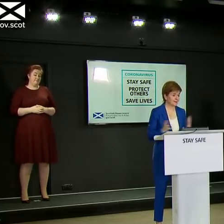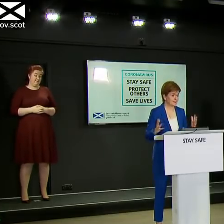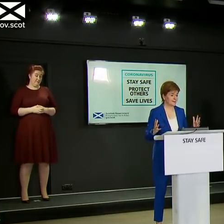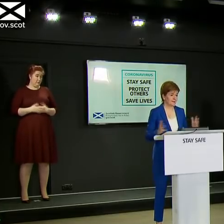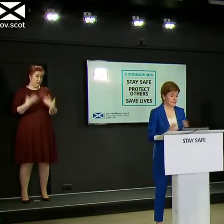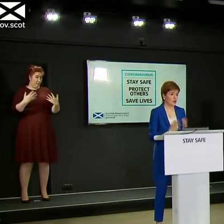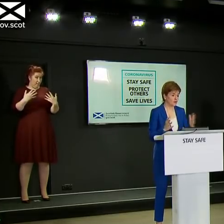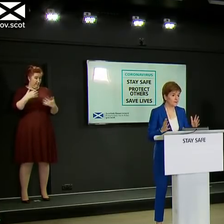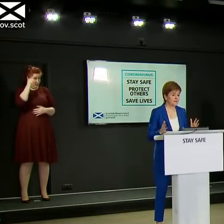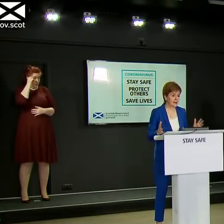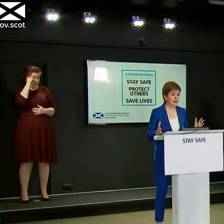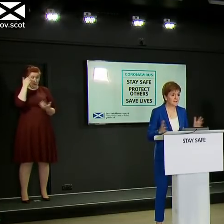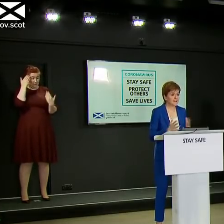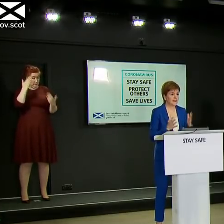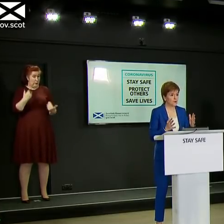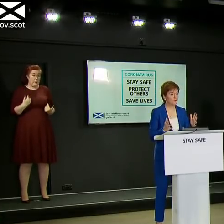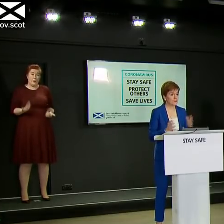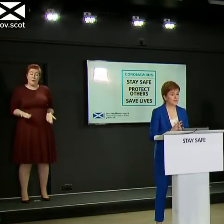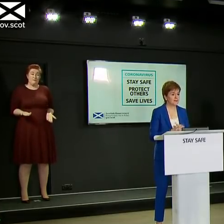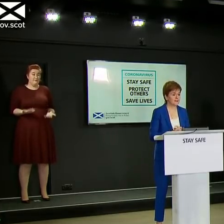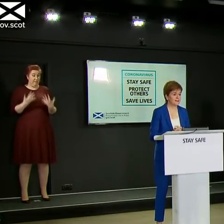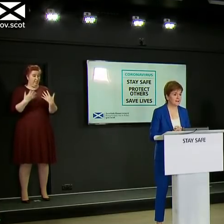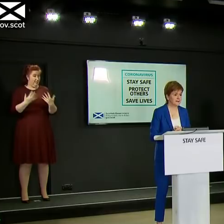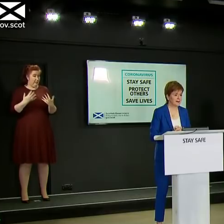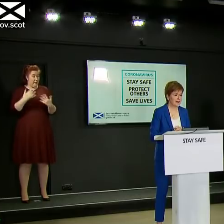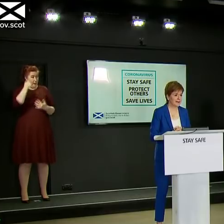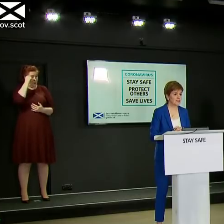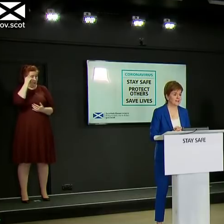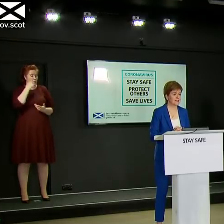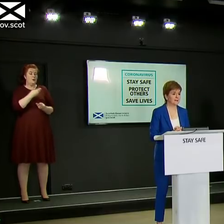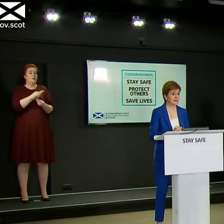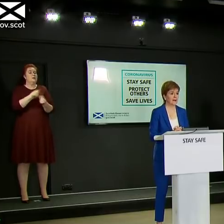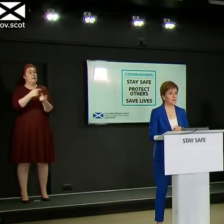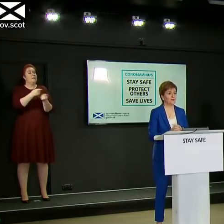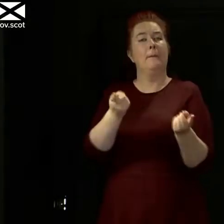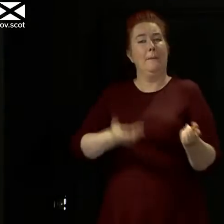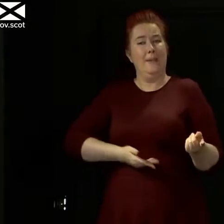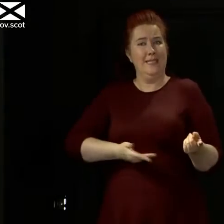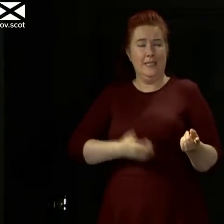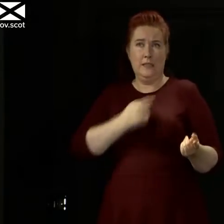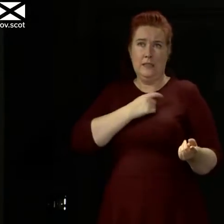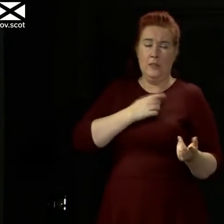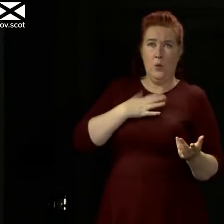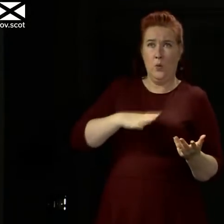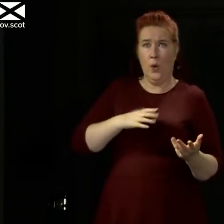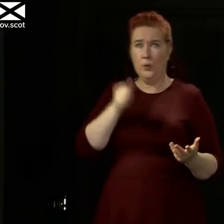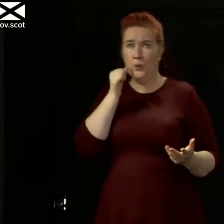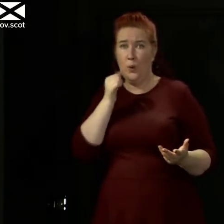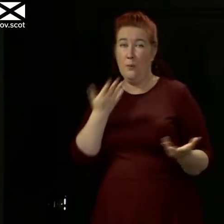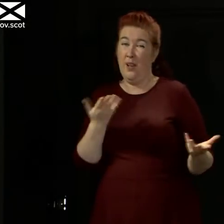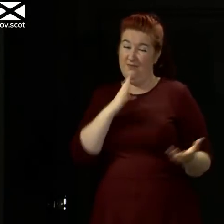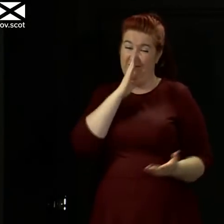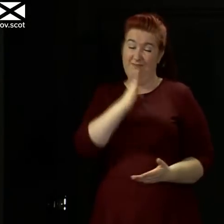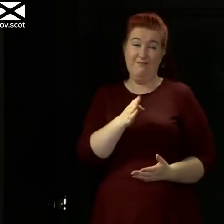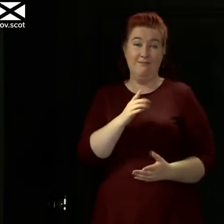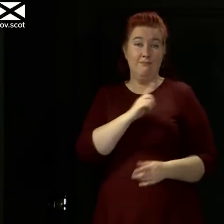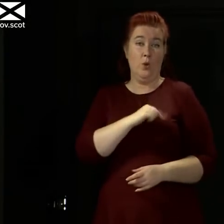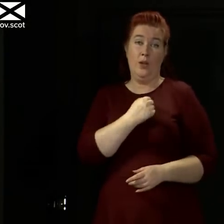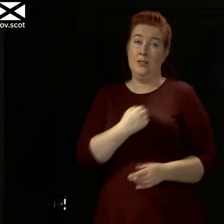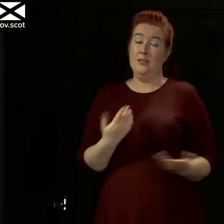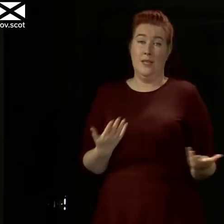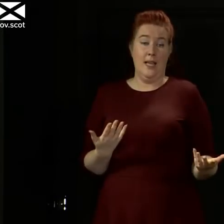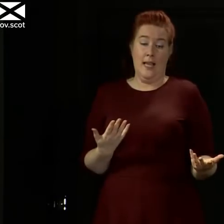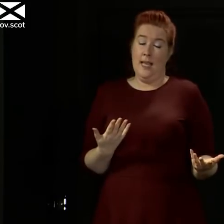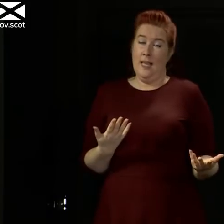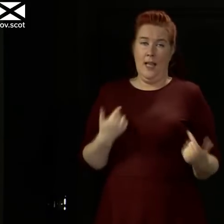the not great answer. I know for businesses that are anxious to hear that, but it's the frank answer because we haven't yet